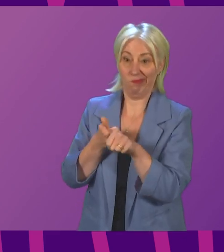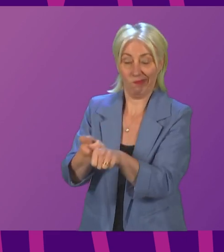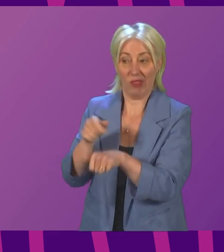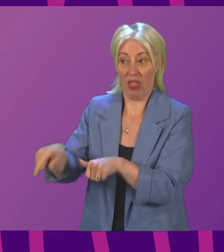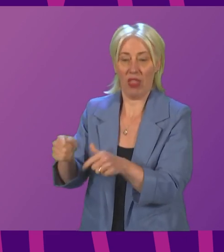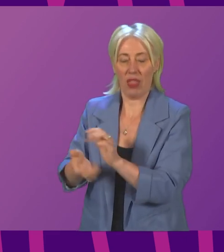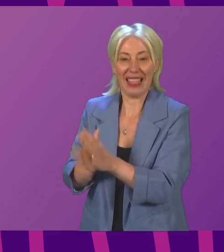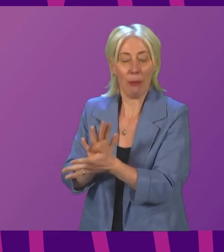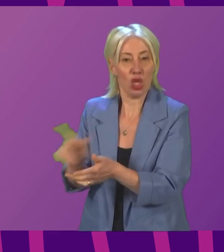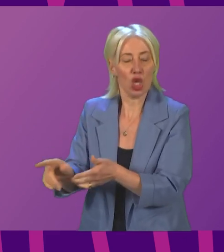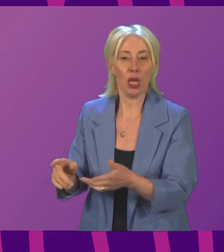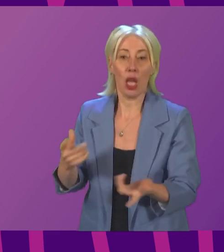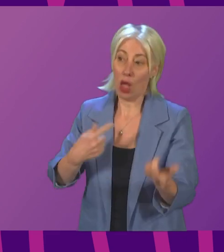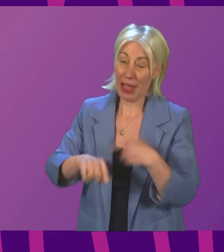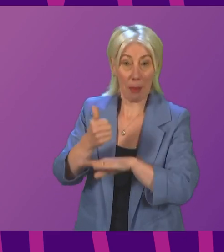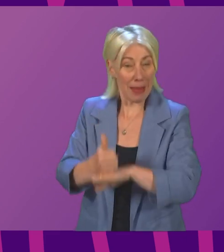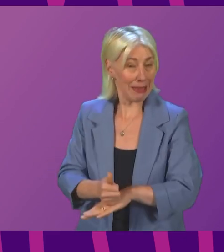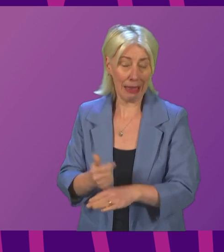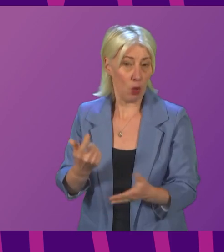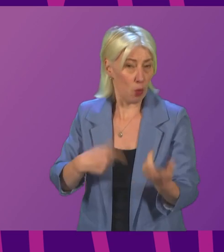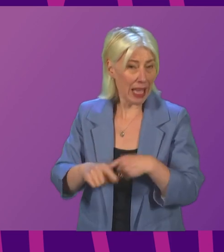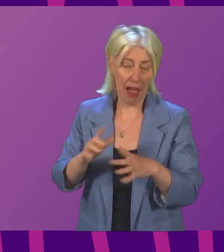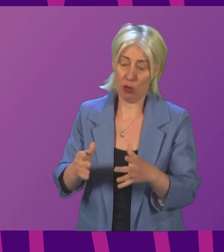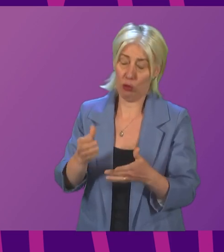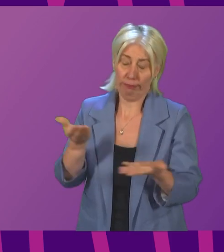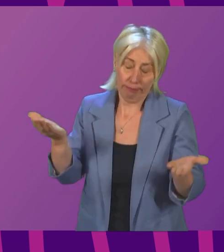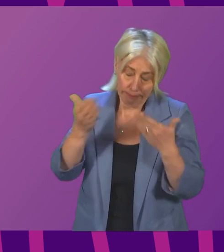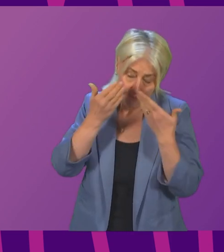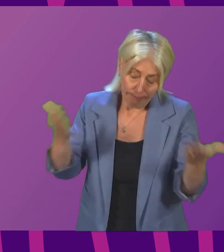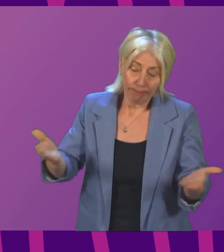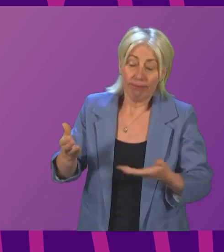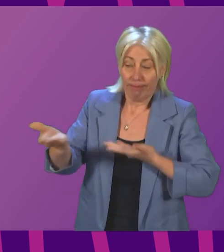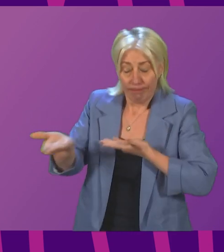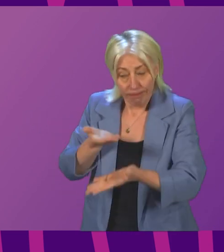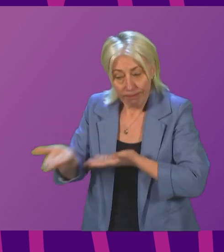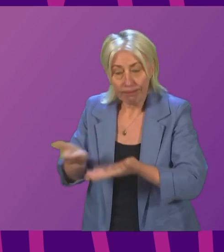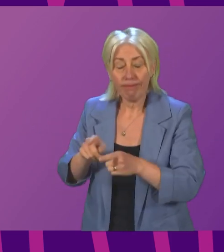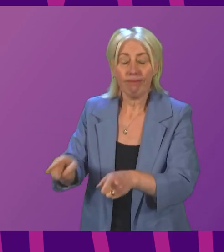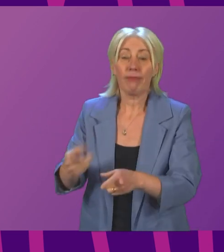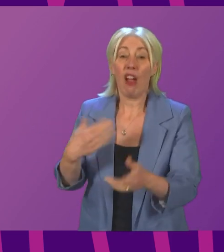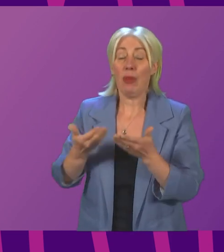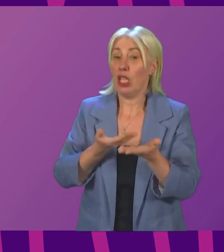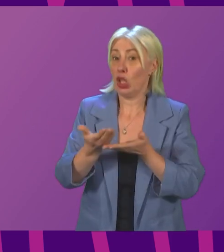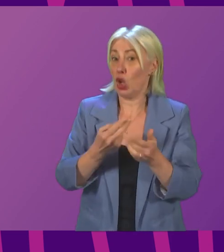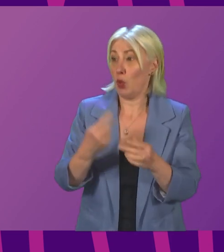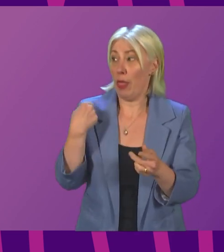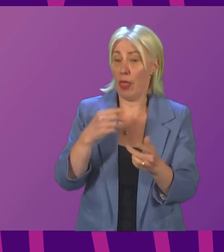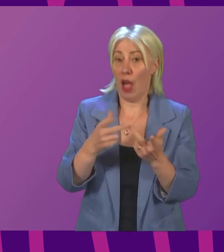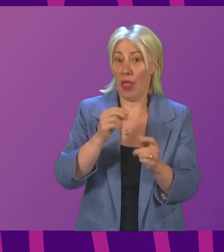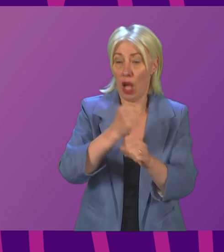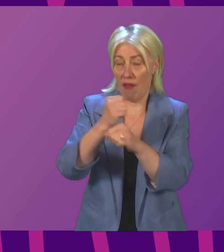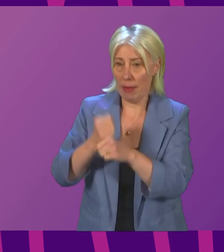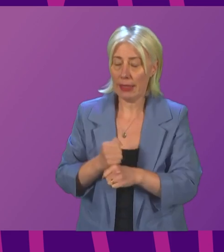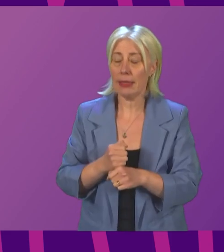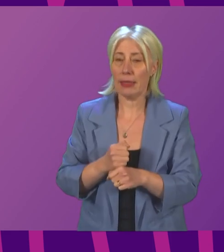charity, but as a fundamental, basic act of reparation. I've had a number of discussions over the past two weeks with other governments, I'm not